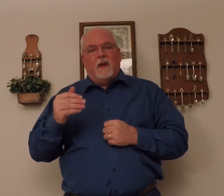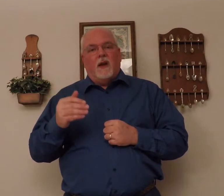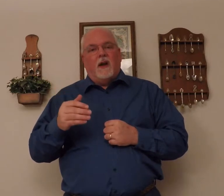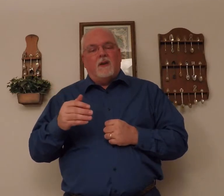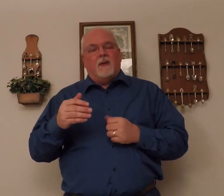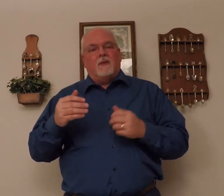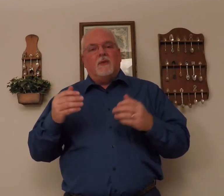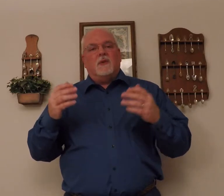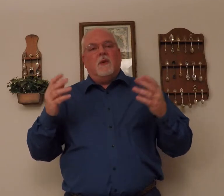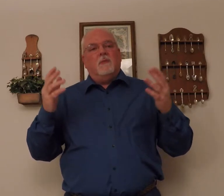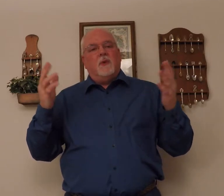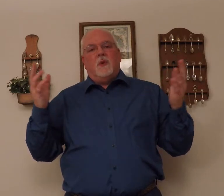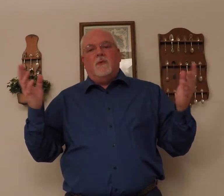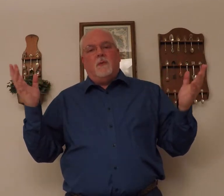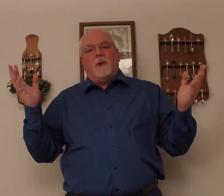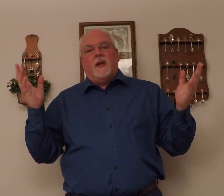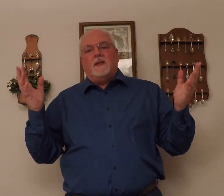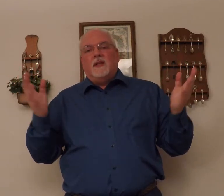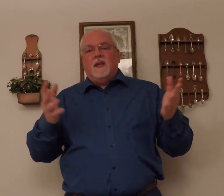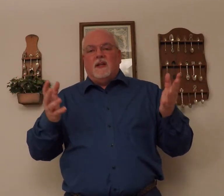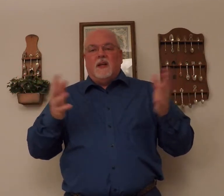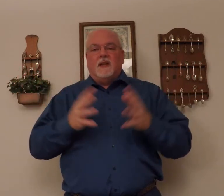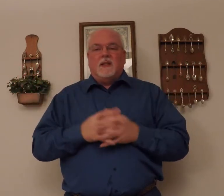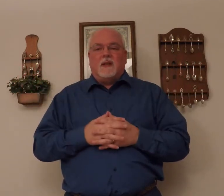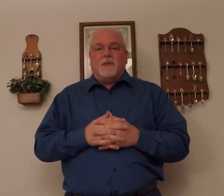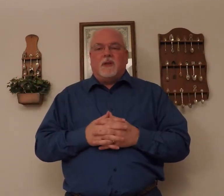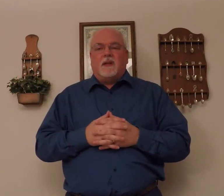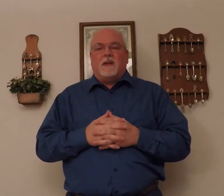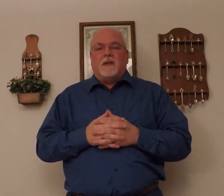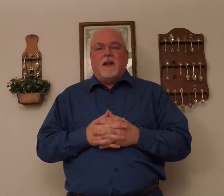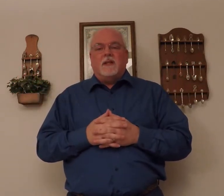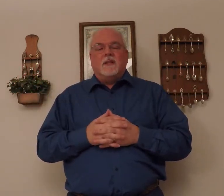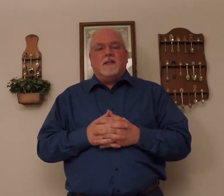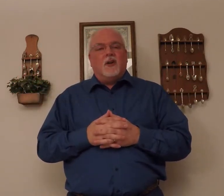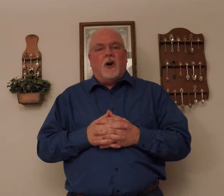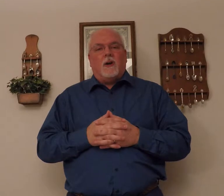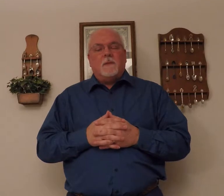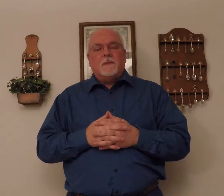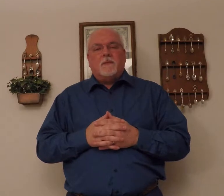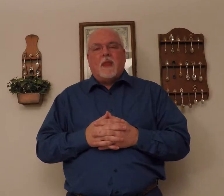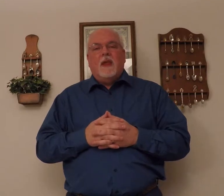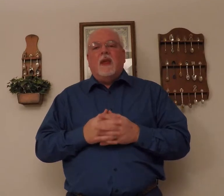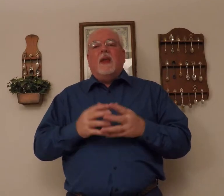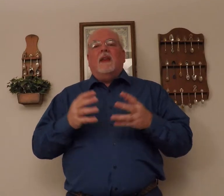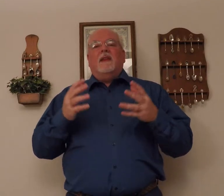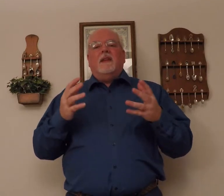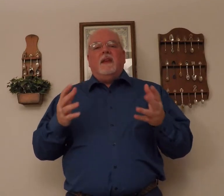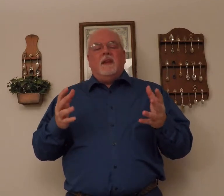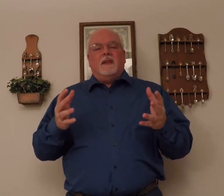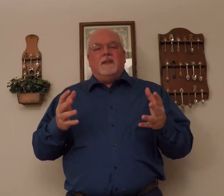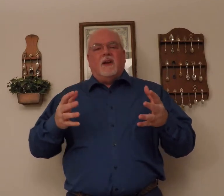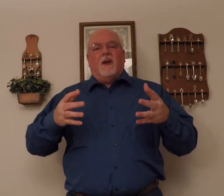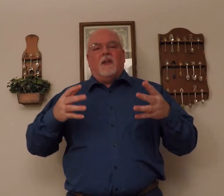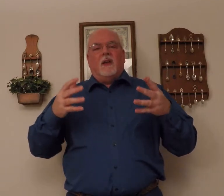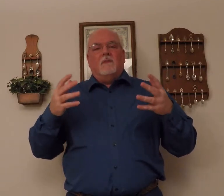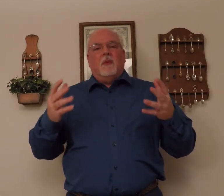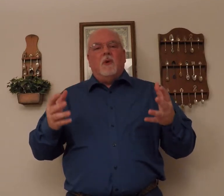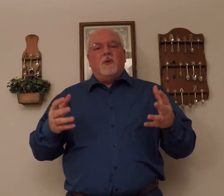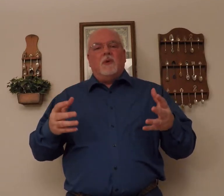God through some beautiful place in this instance of garden. These are the emotions